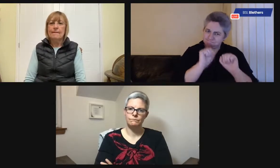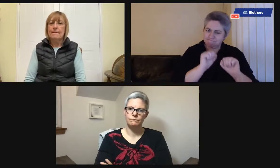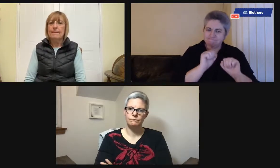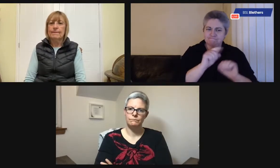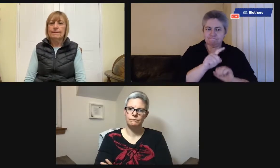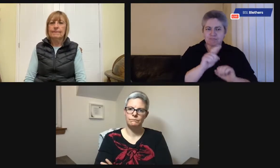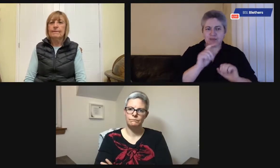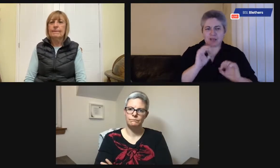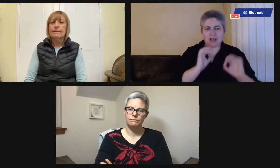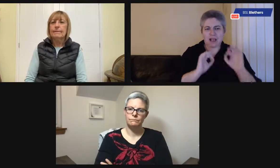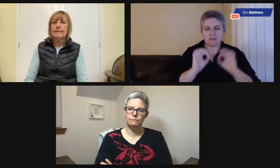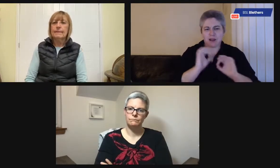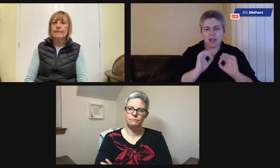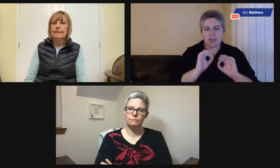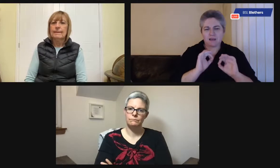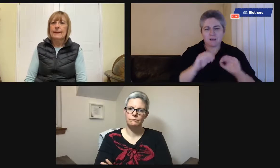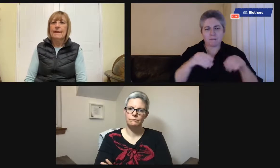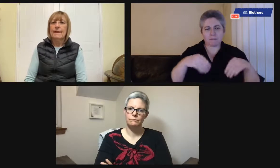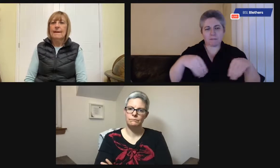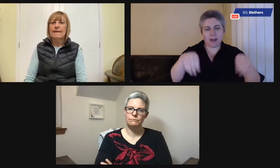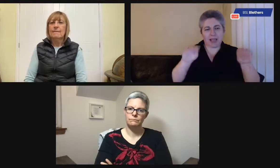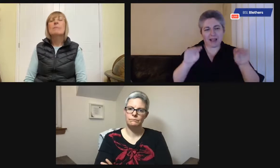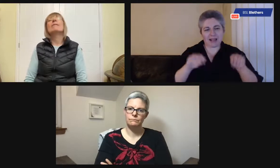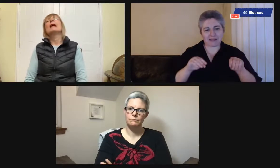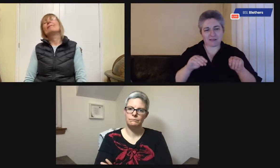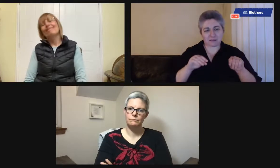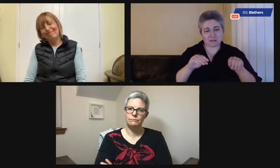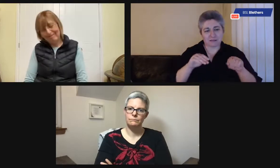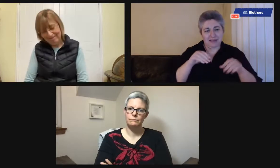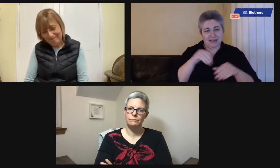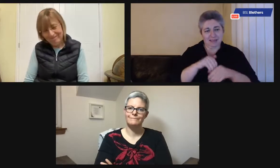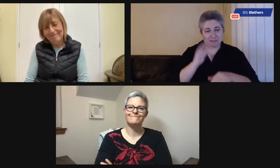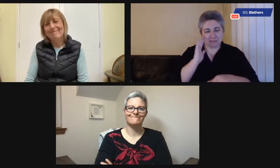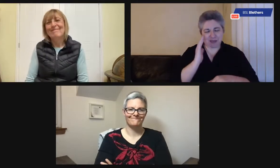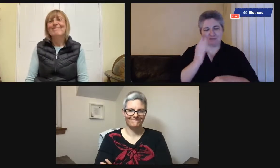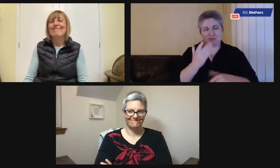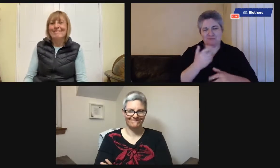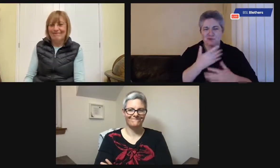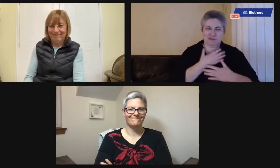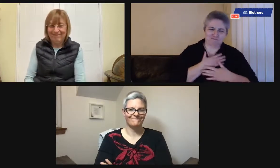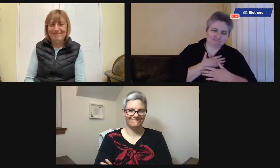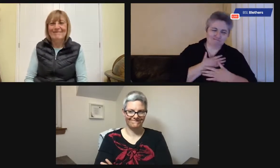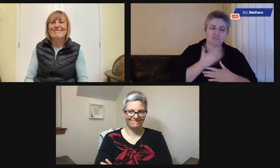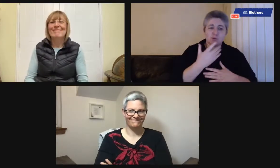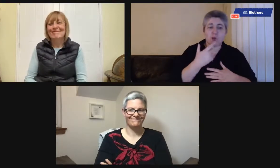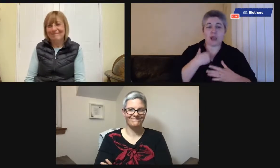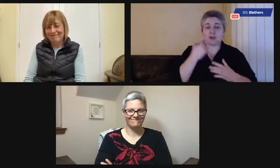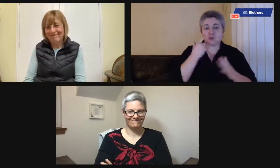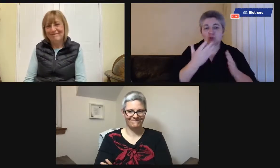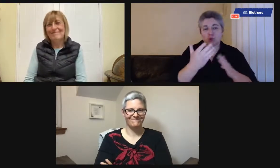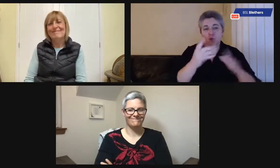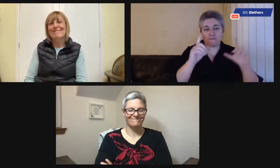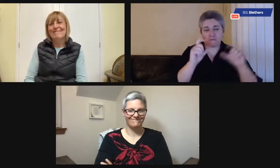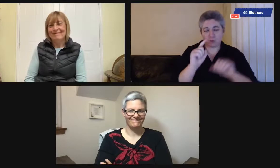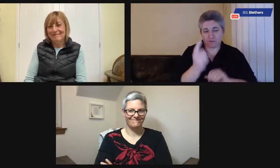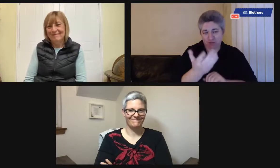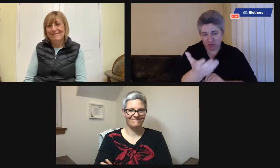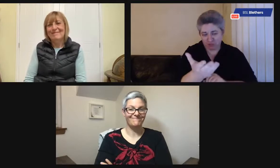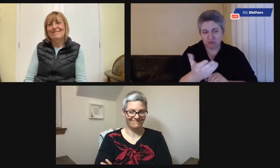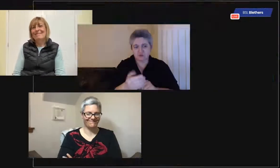I'd like to add one more thing that I really like that Carolyn mentioned, that Carolyn has, which is a blanket. I absolutely love. So